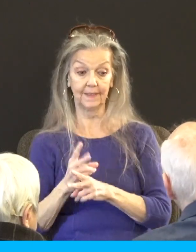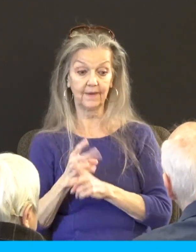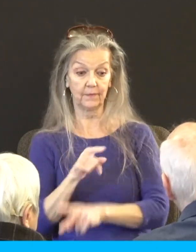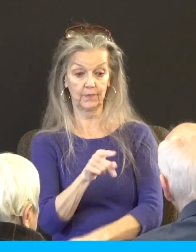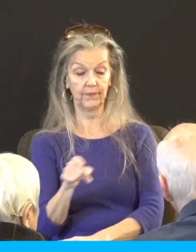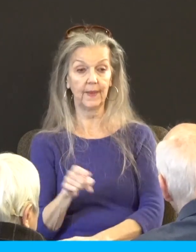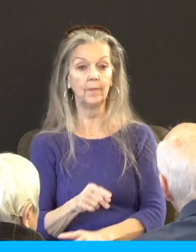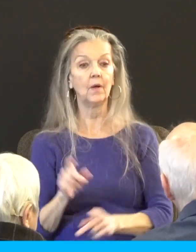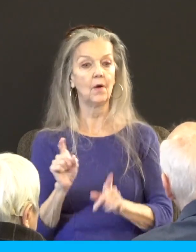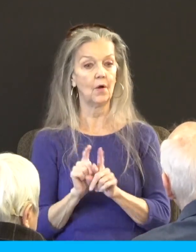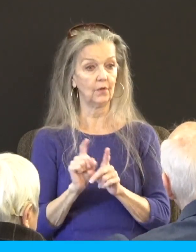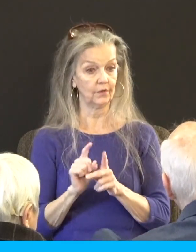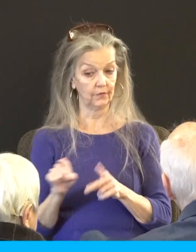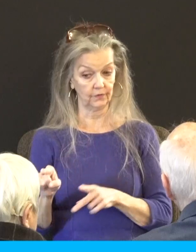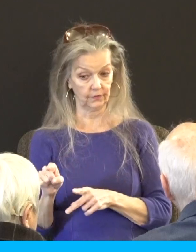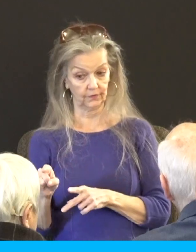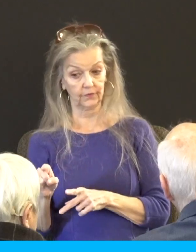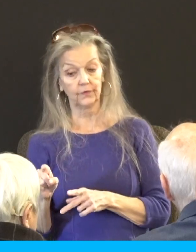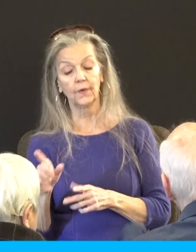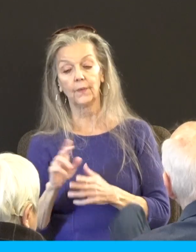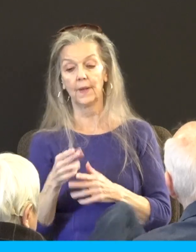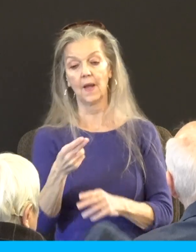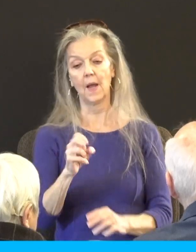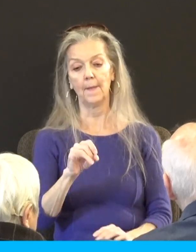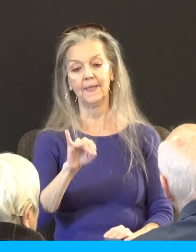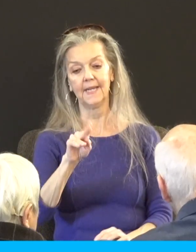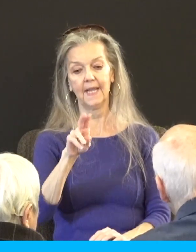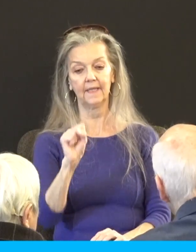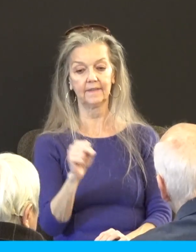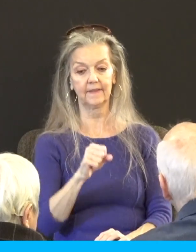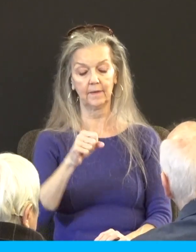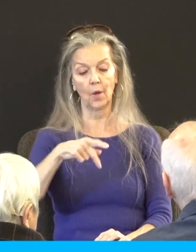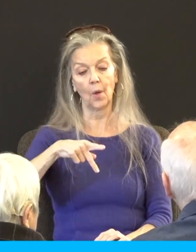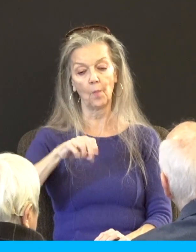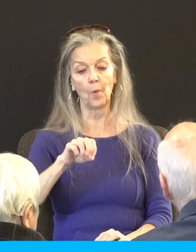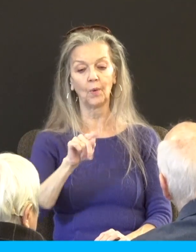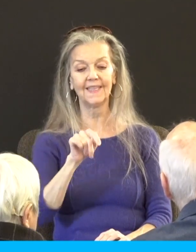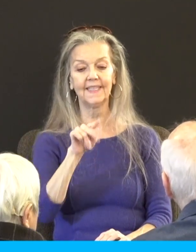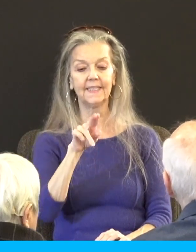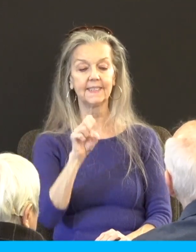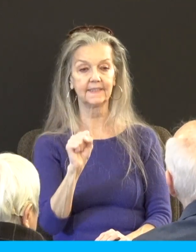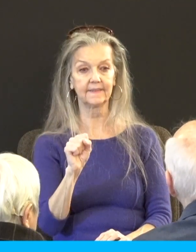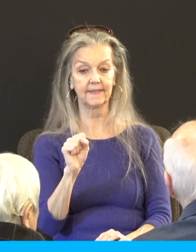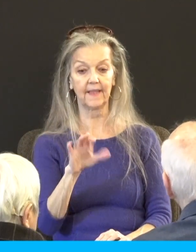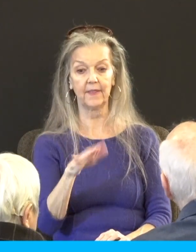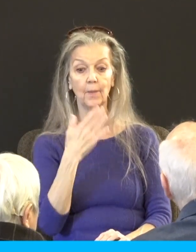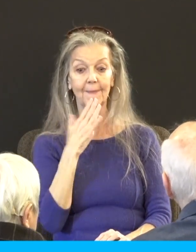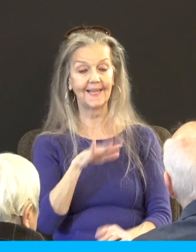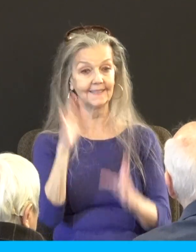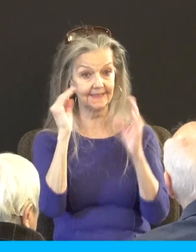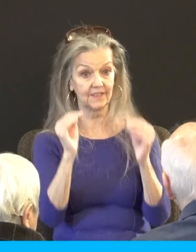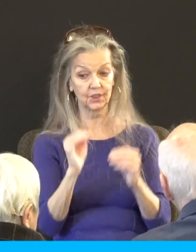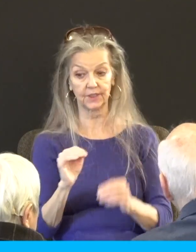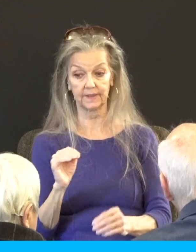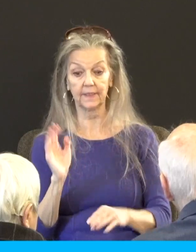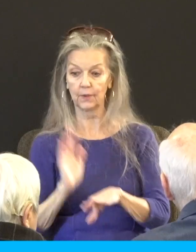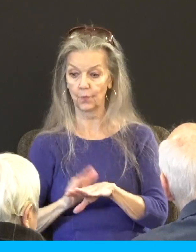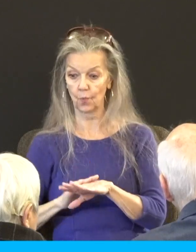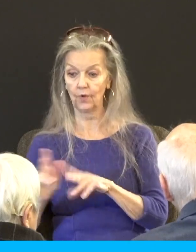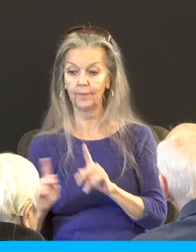also with Hymenaeus and Philetus and there he talks about their teaching bad teaching and he warns Timothy says look